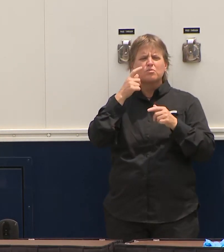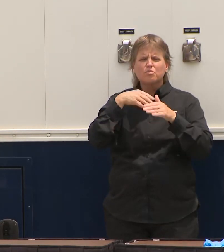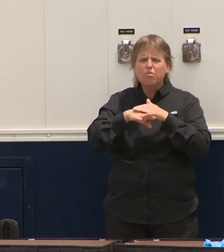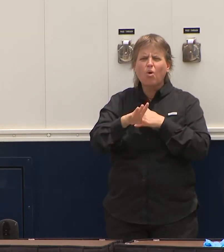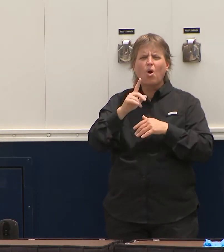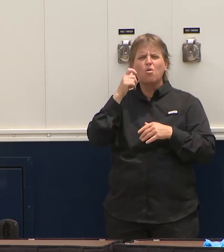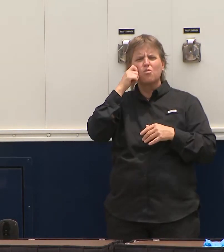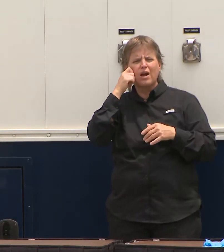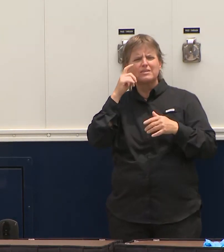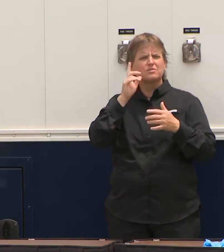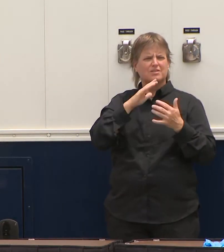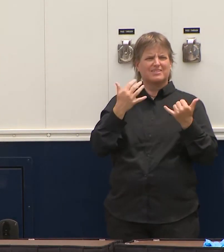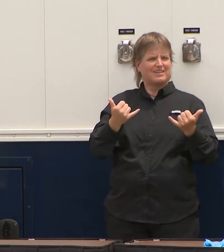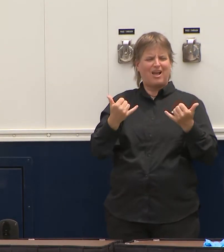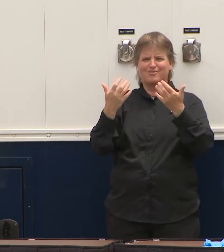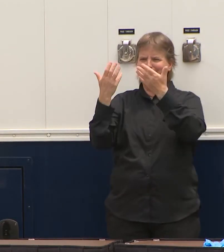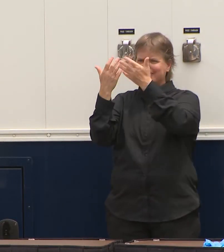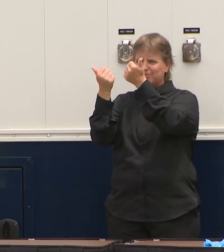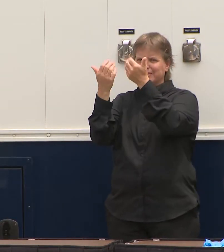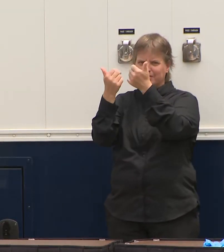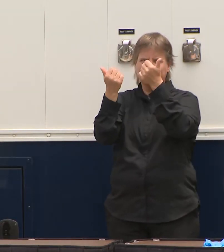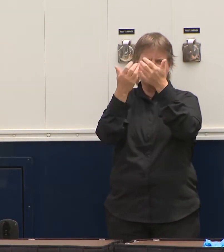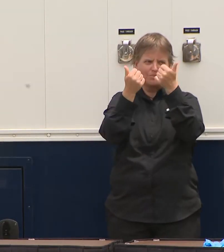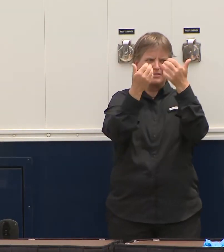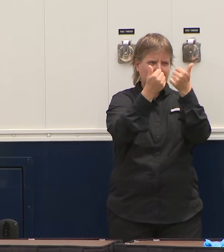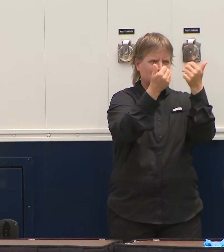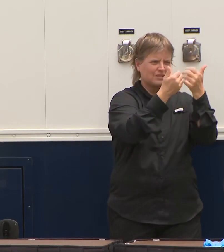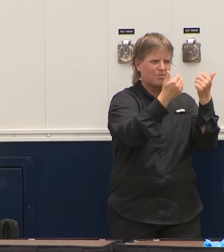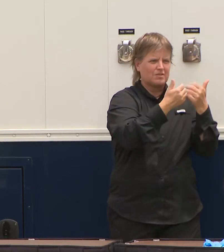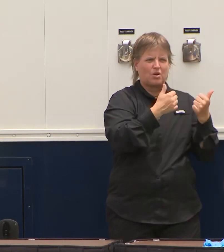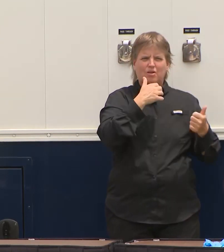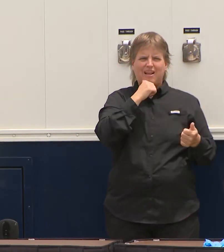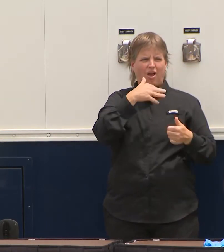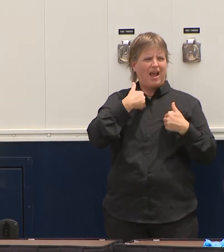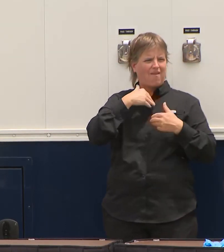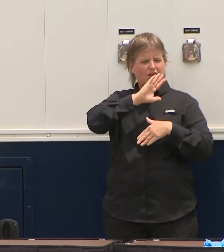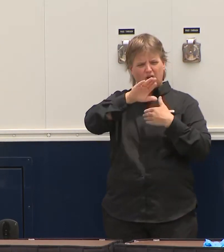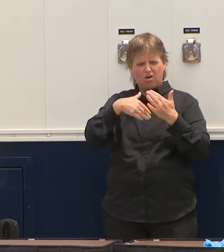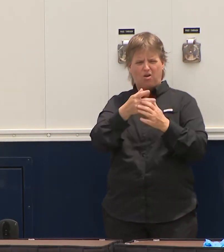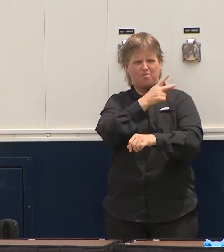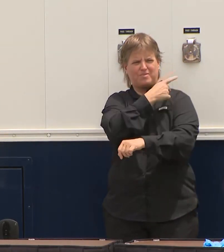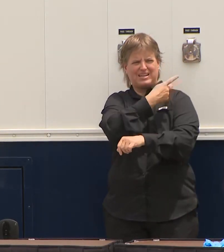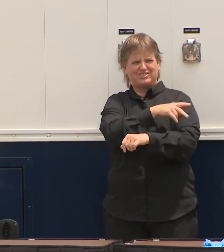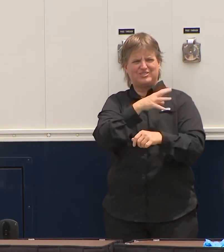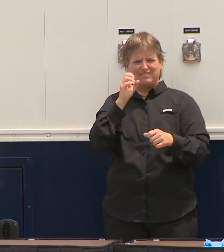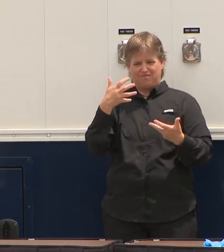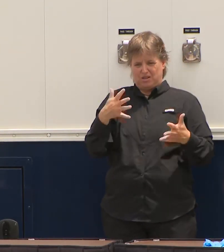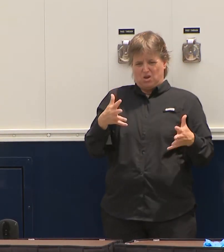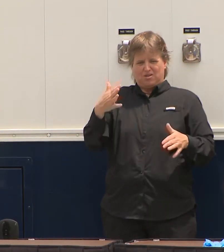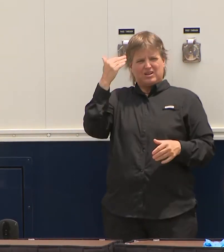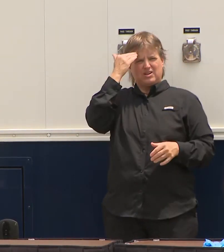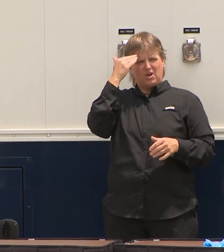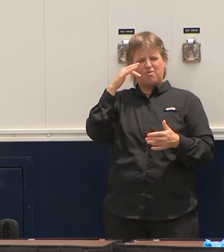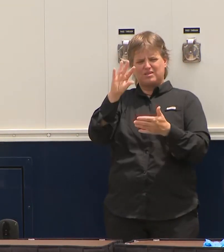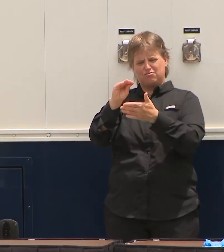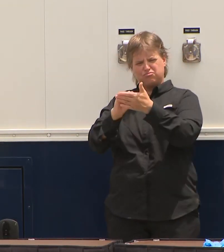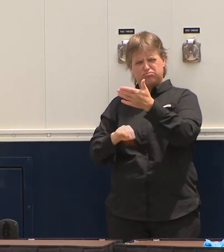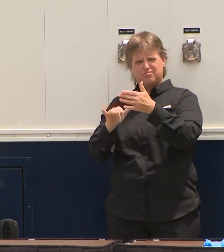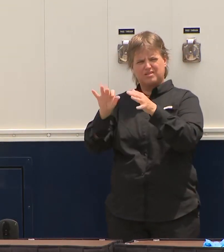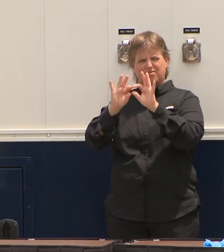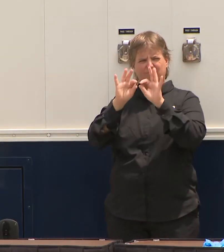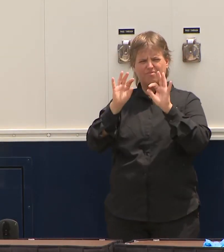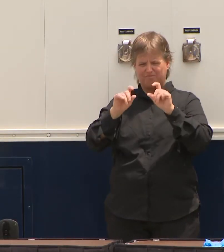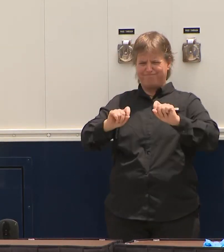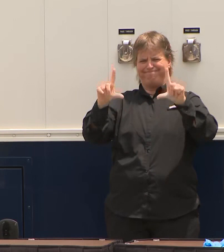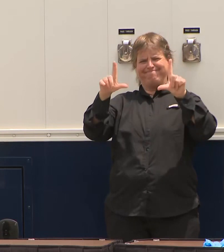race or ethnicity. Don't have it for every patient, but the ones we do, we're putting it there. And then we're also, with University of Florida and